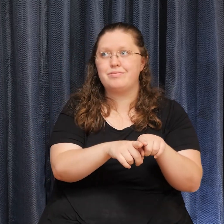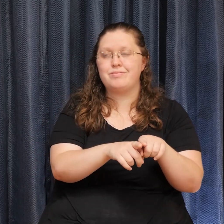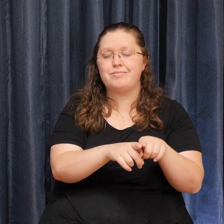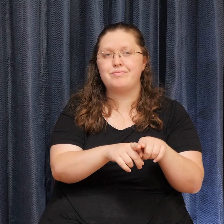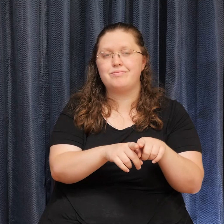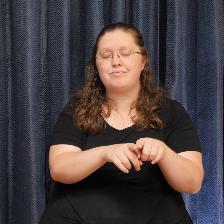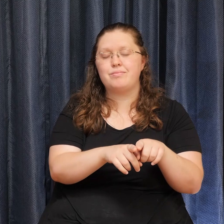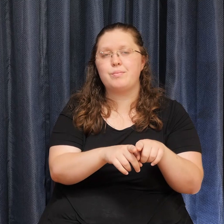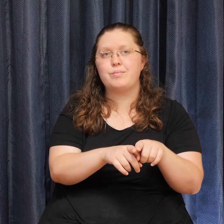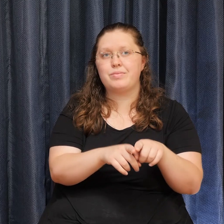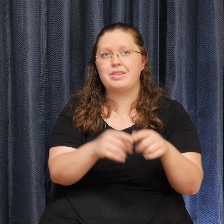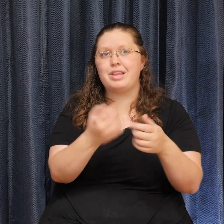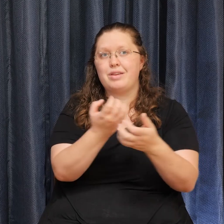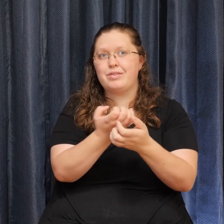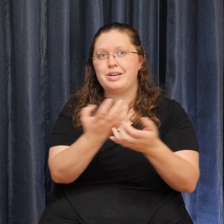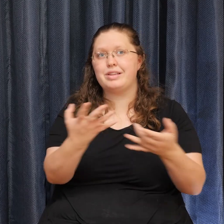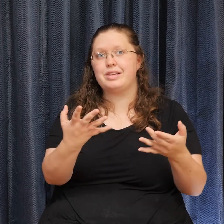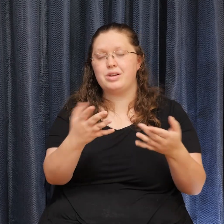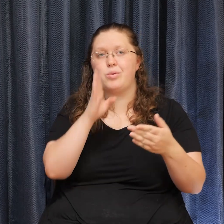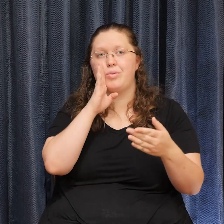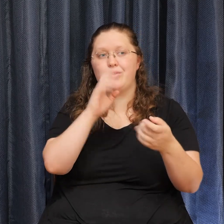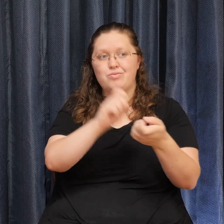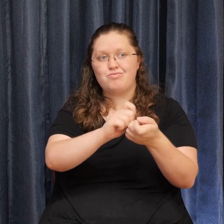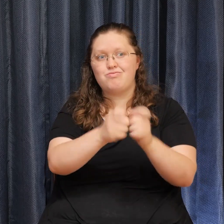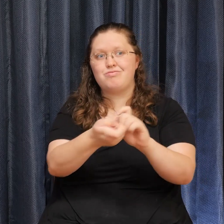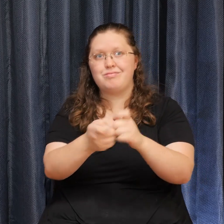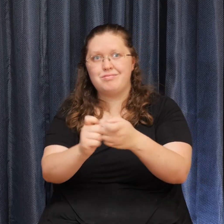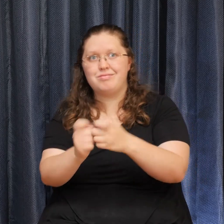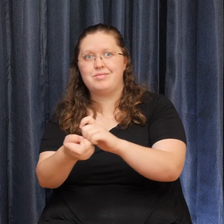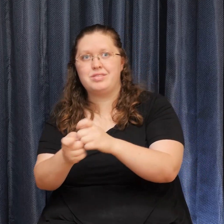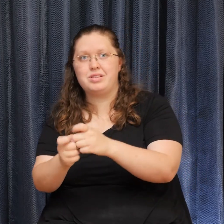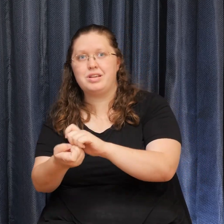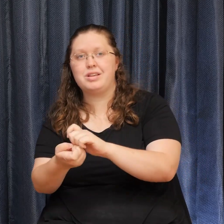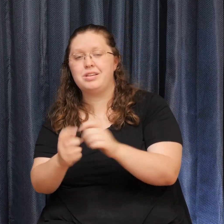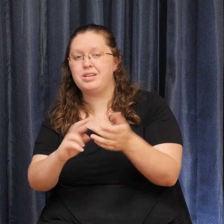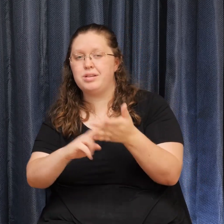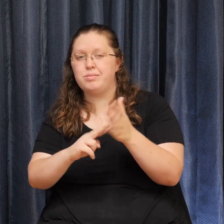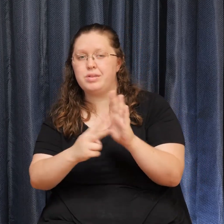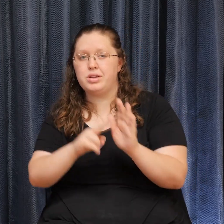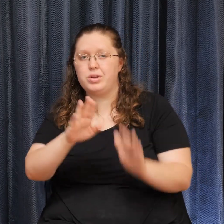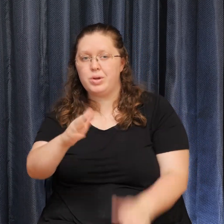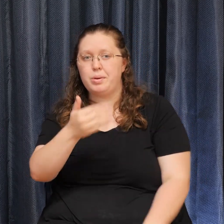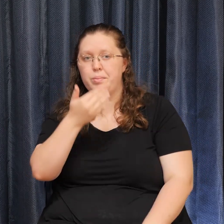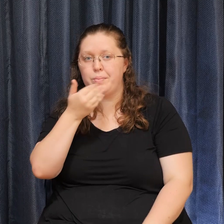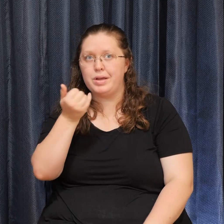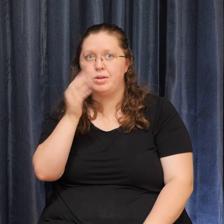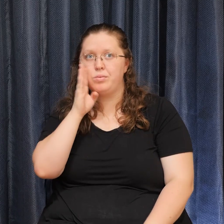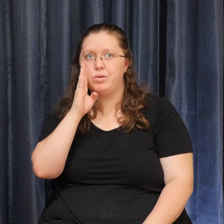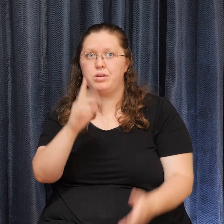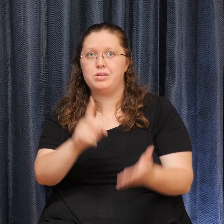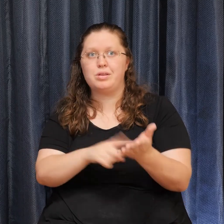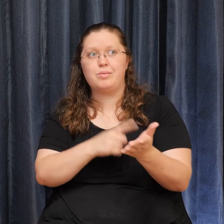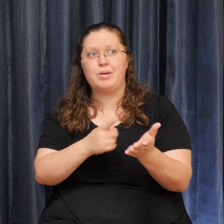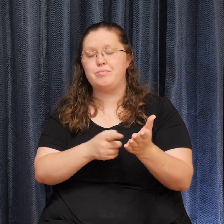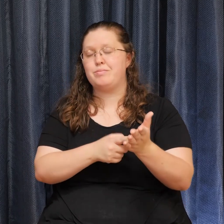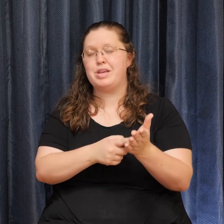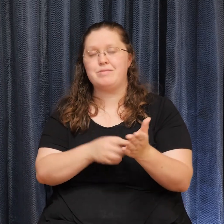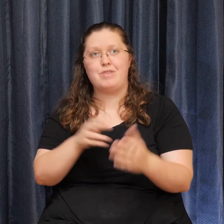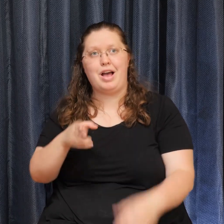is alive And changing All the time So your best Will sometimes Be high quality And other times